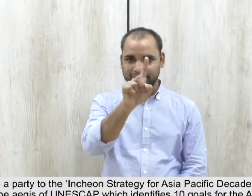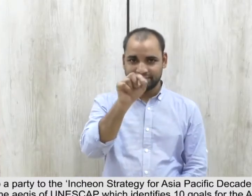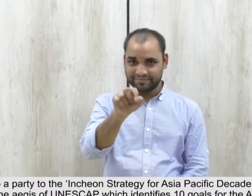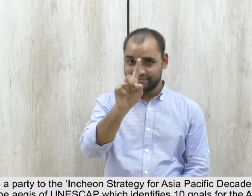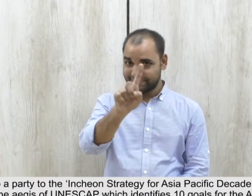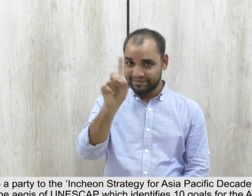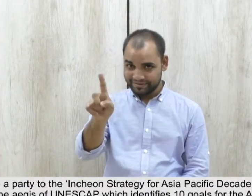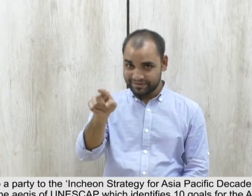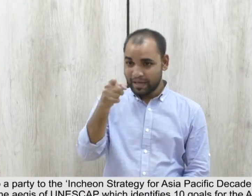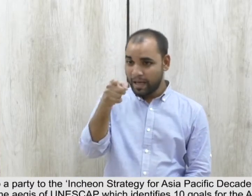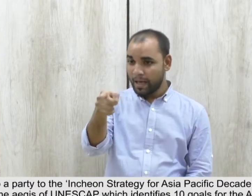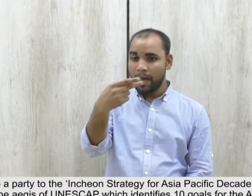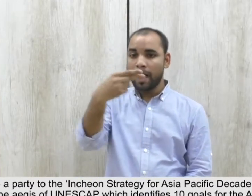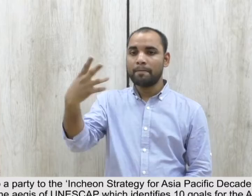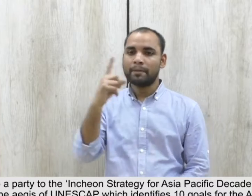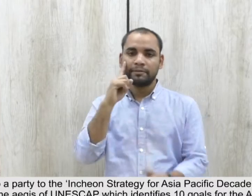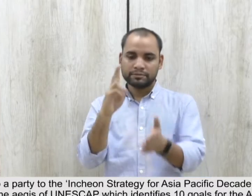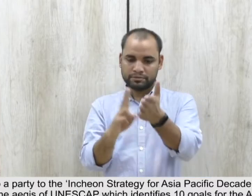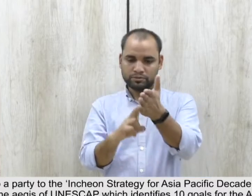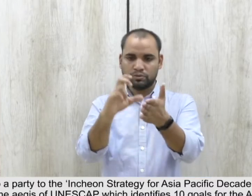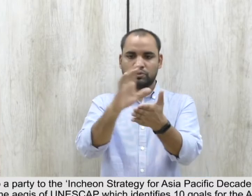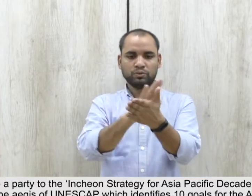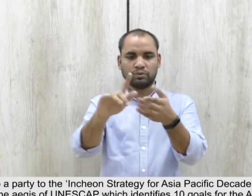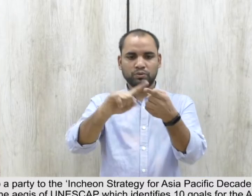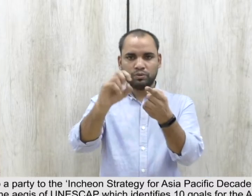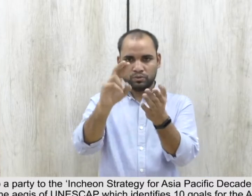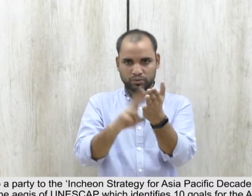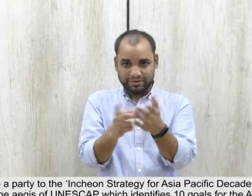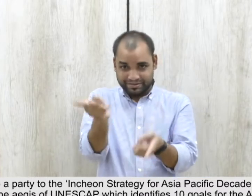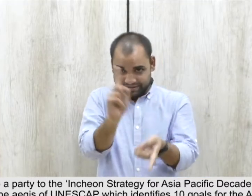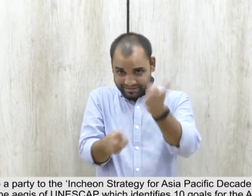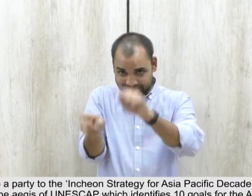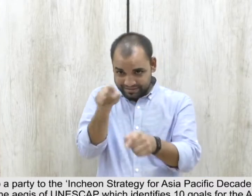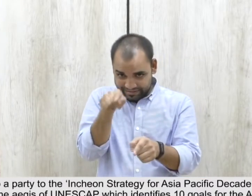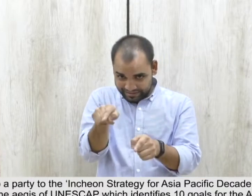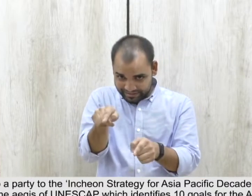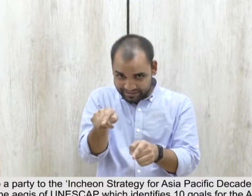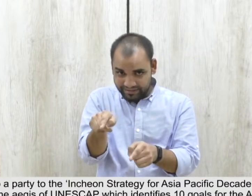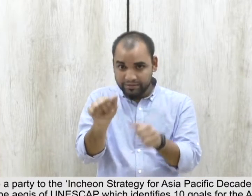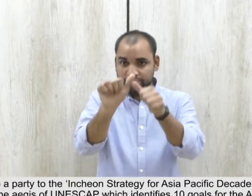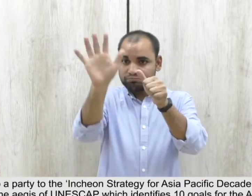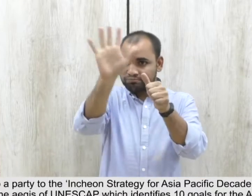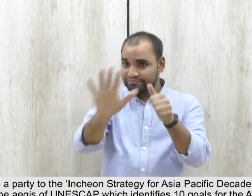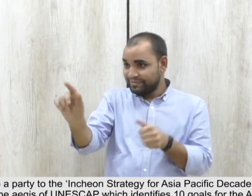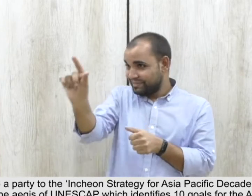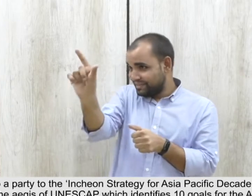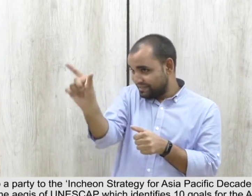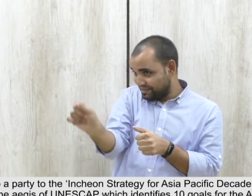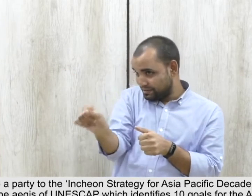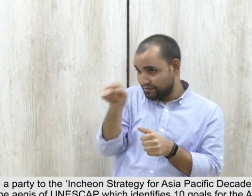1.11 India is also a party to the Incheon Strategy for Asia-Pacific